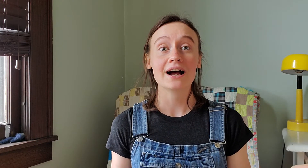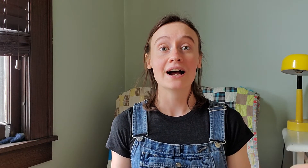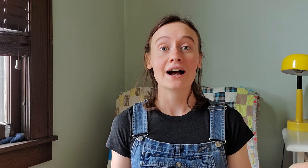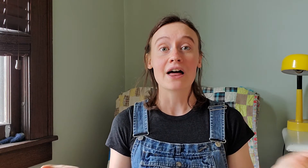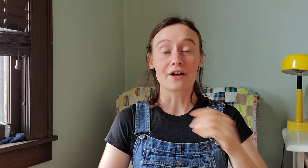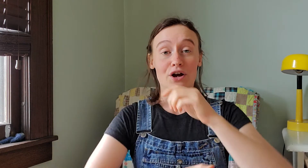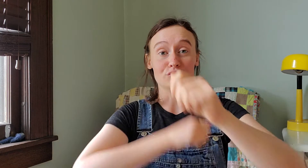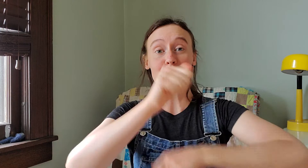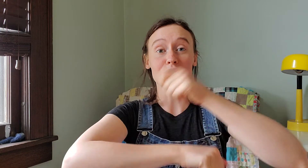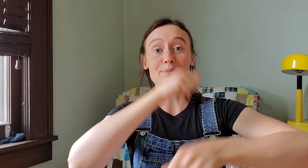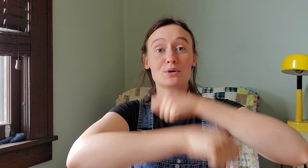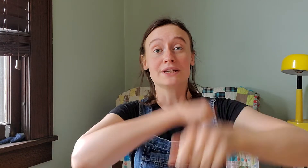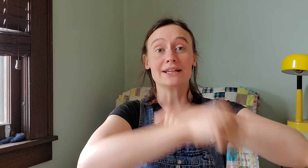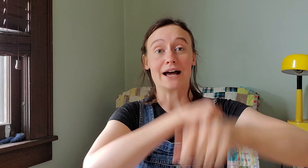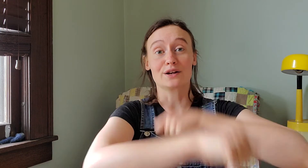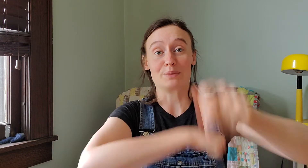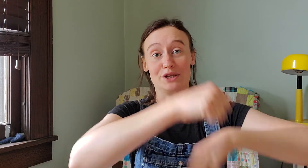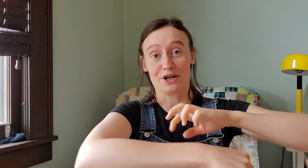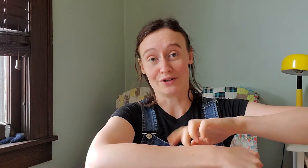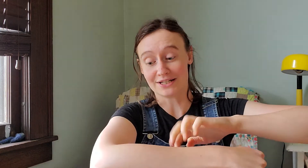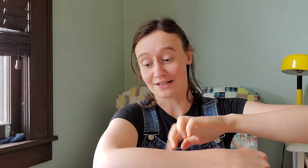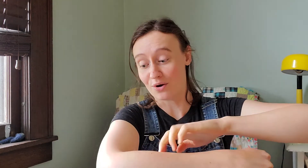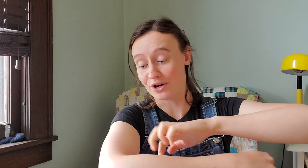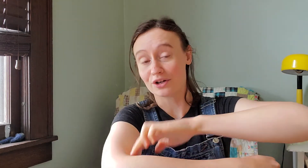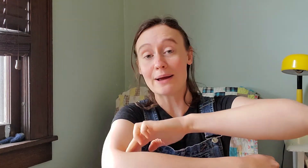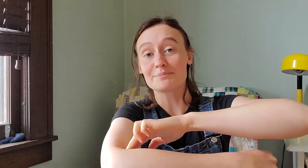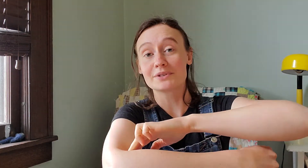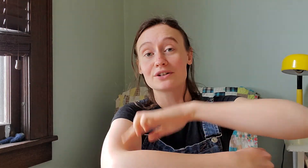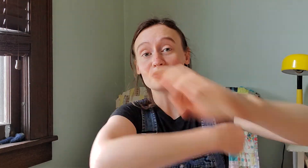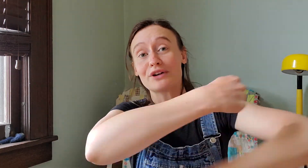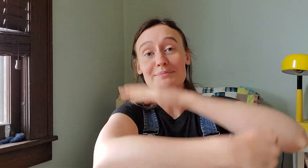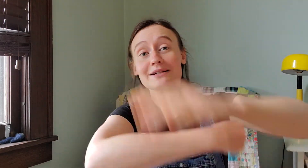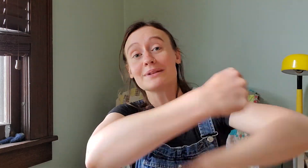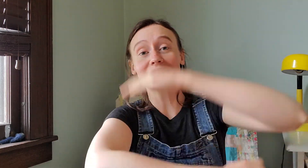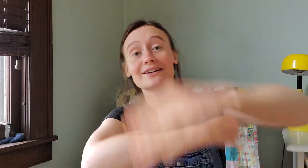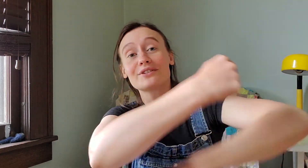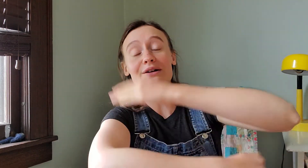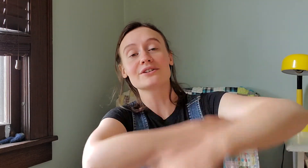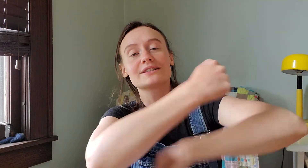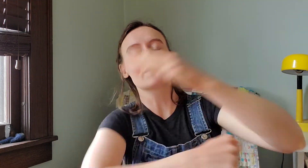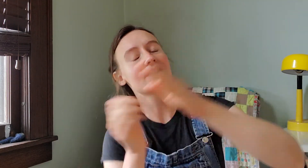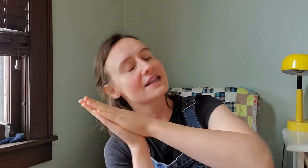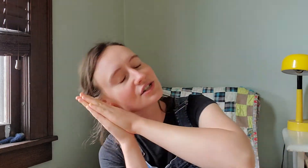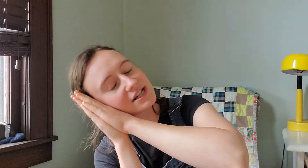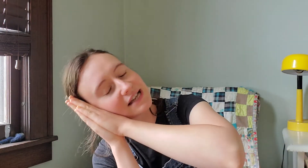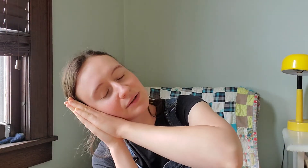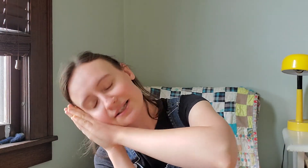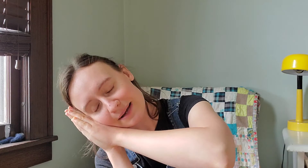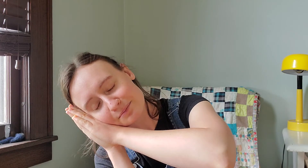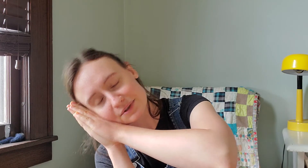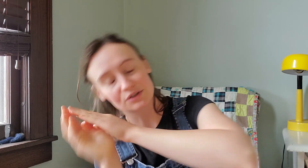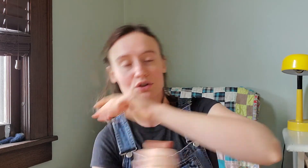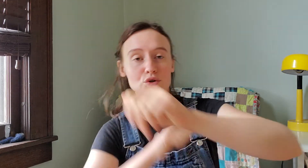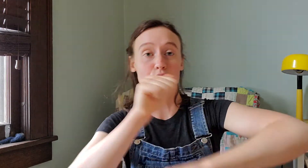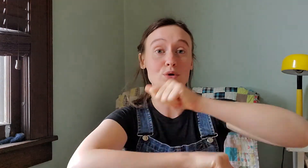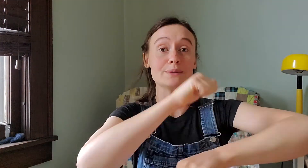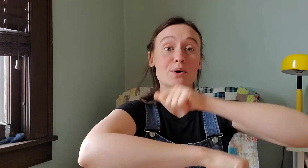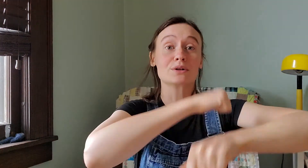The Roly-Poly Caterpillar into the corner crept, wrapped a blanket round herself and then she soundly slept. The Roly-Poly